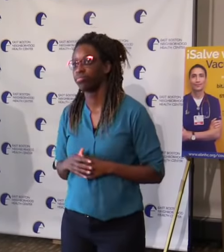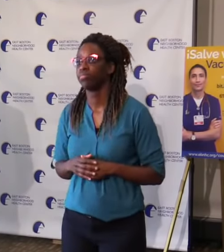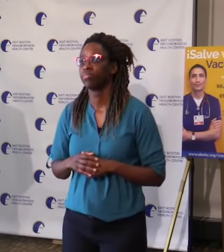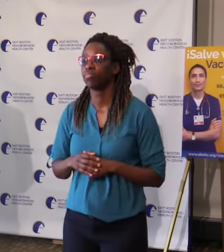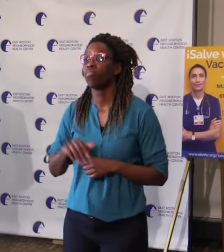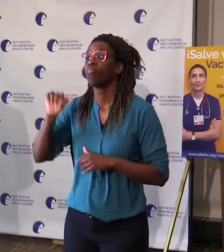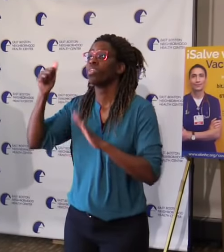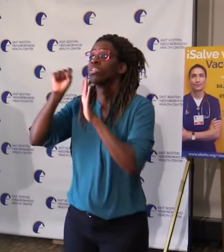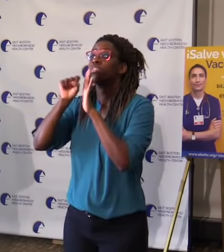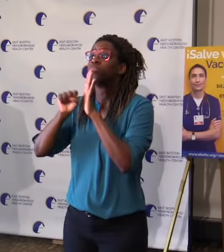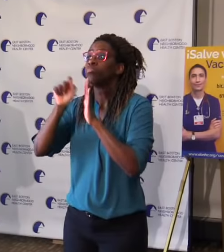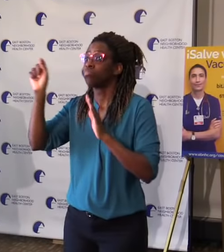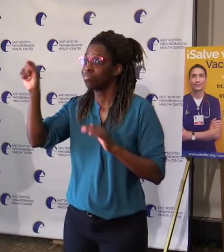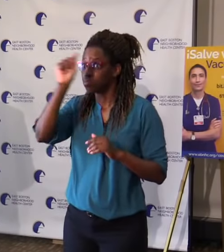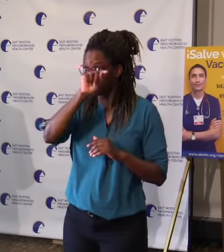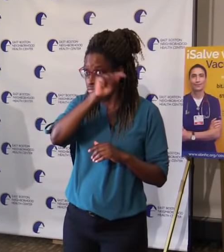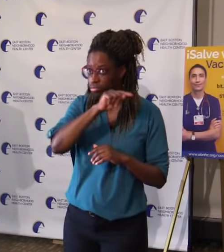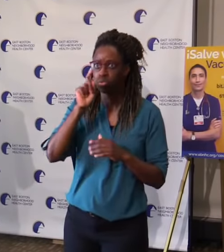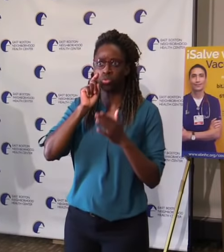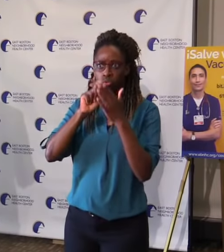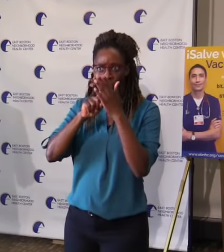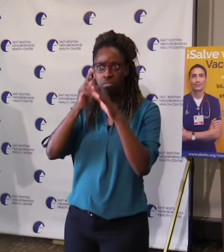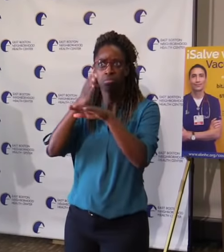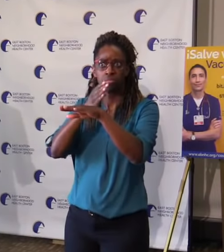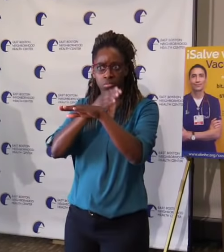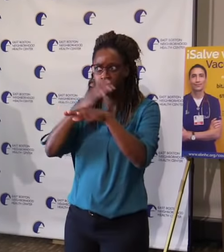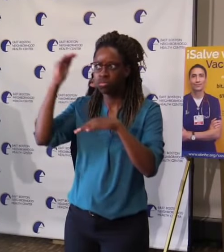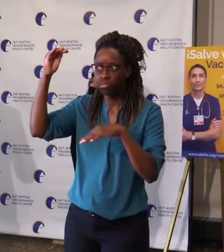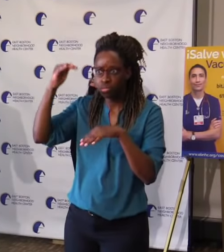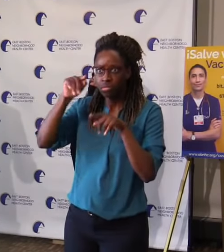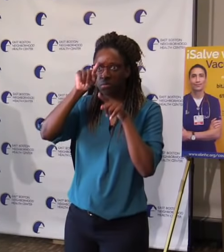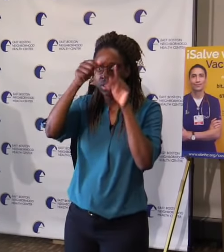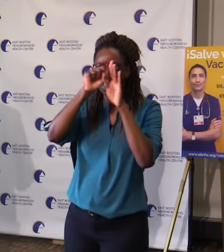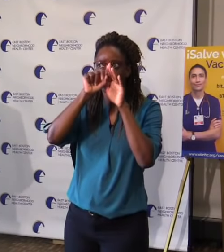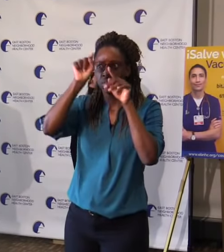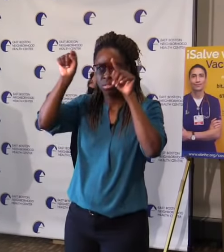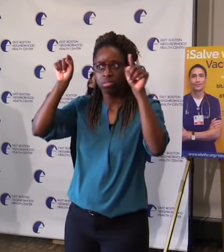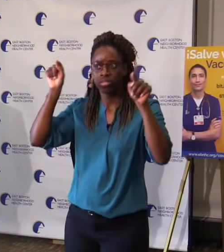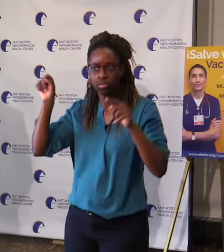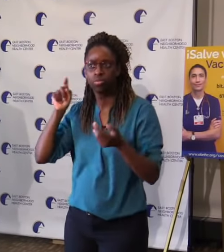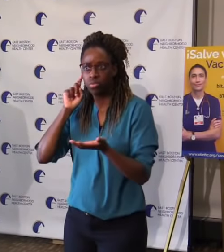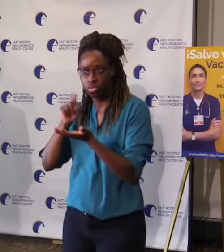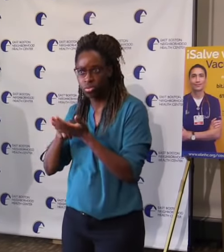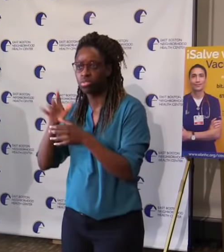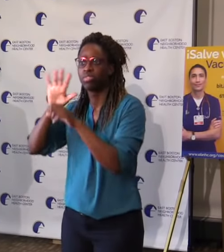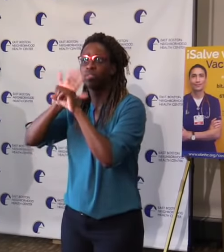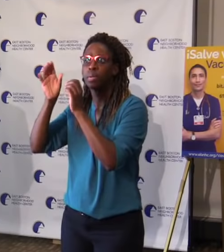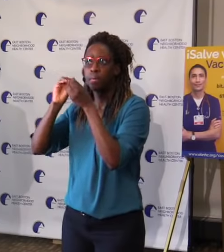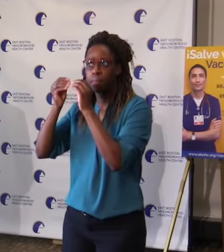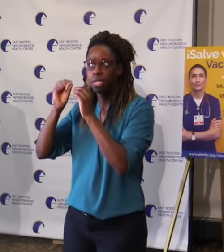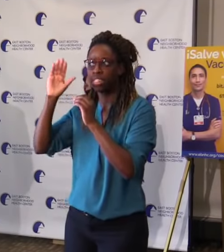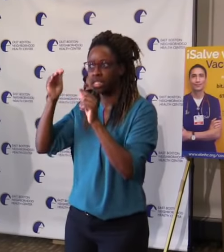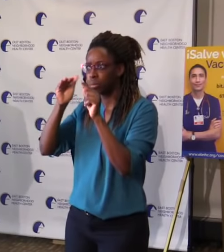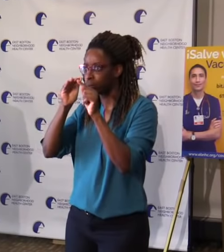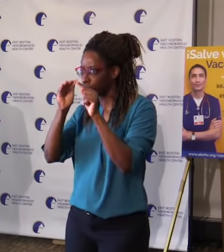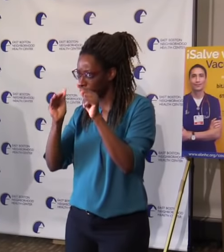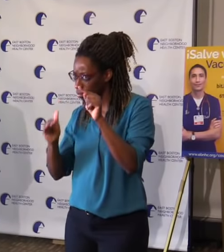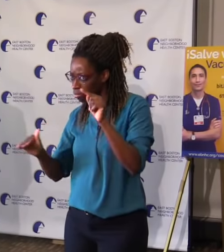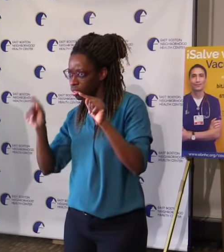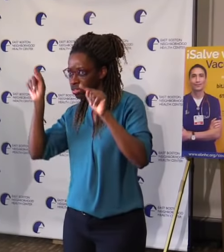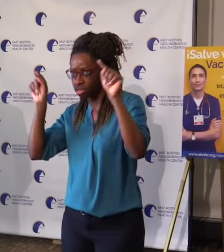on our COVID numbers, which is incredibly important for sort of every aspect of life in our communities.